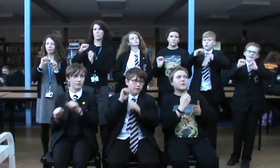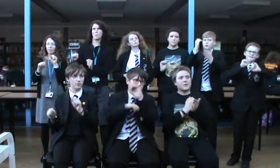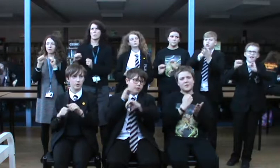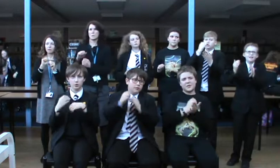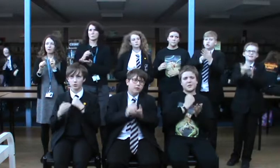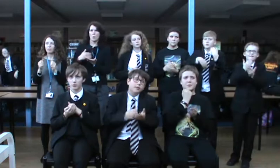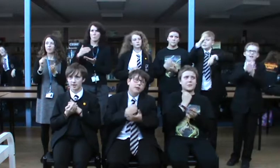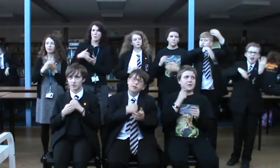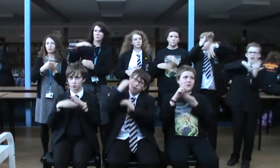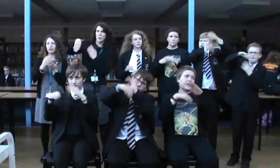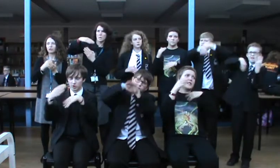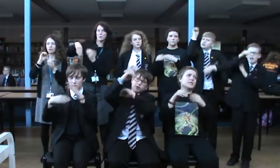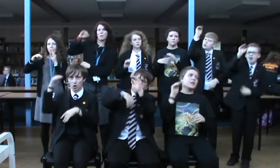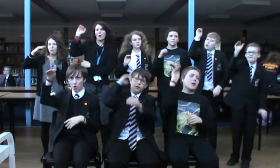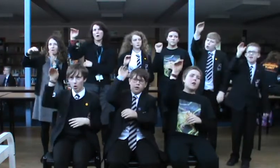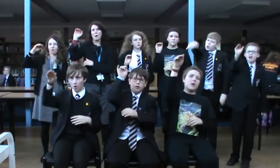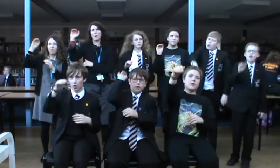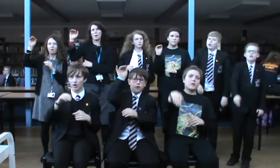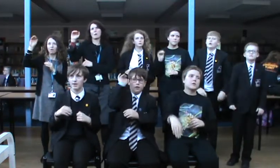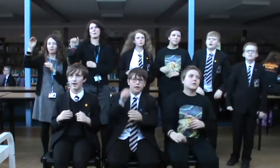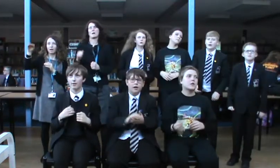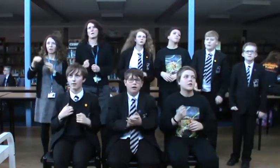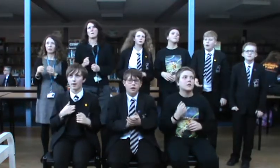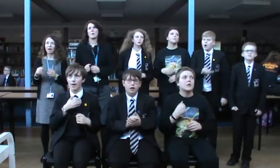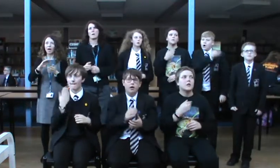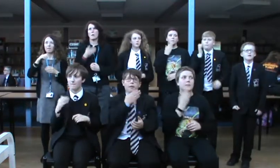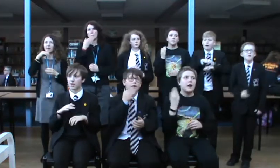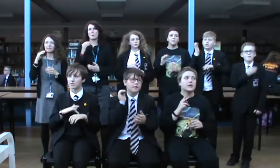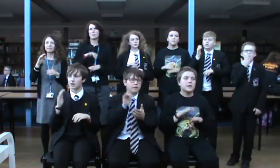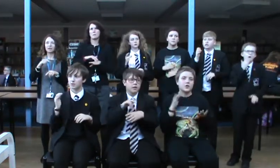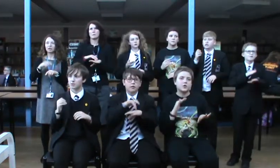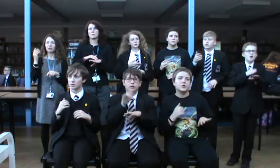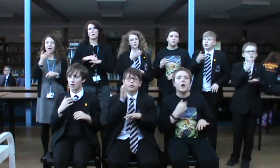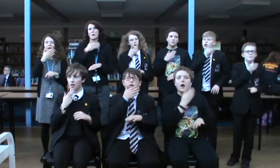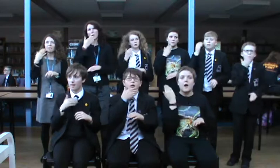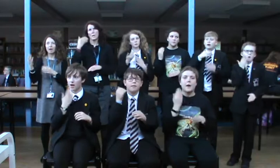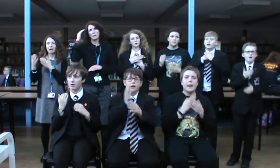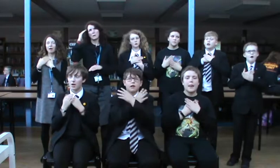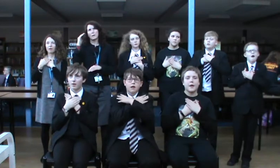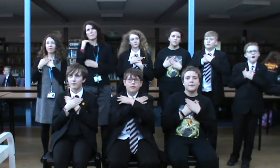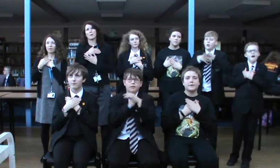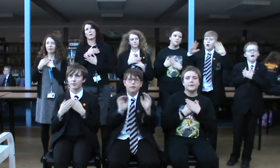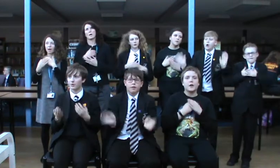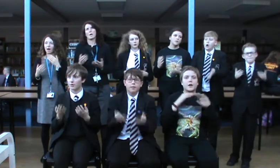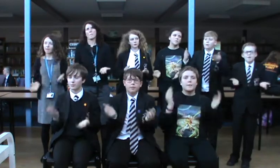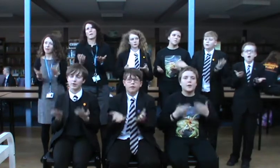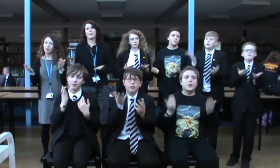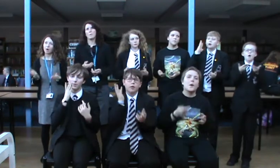from the storm That's raging on now I'm out of touch, I'm out of love I'll pick you up